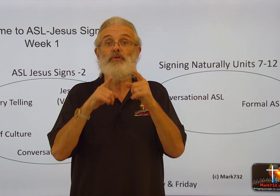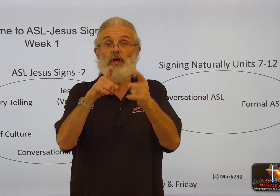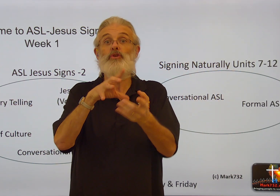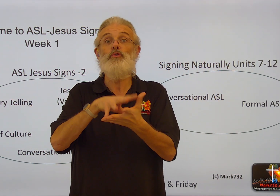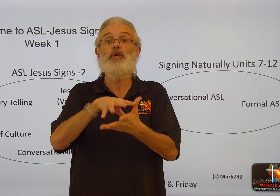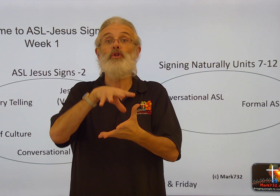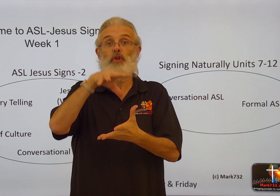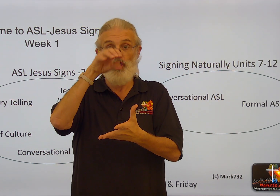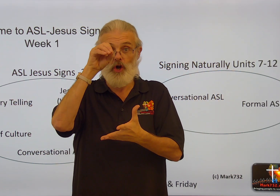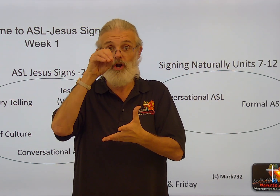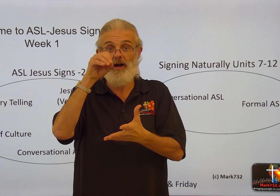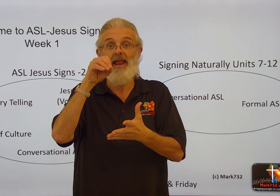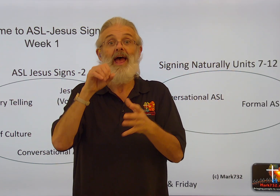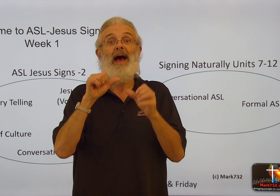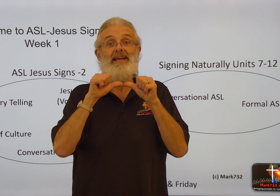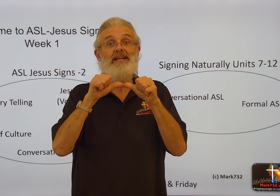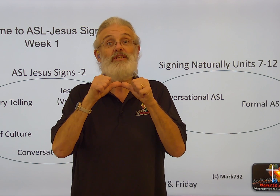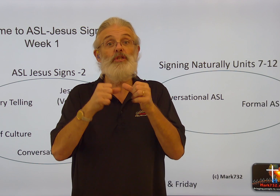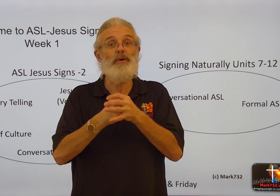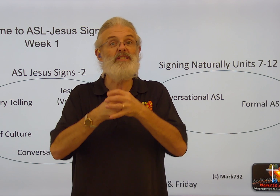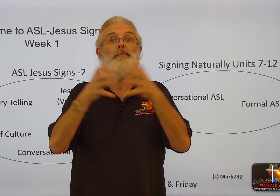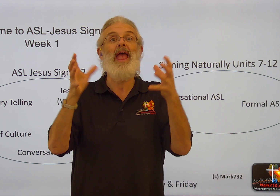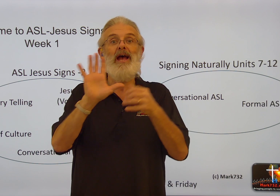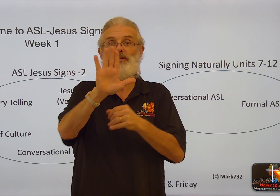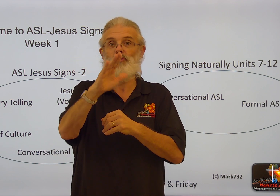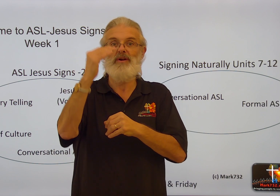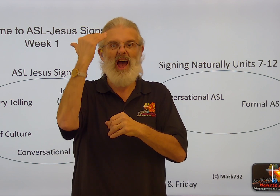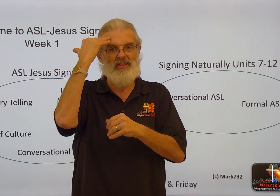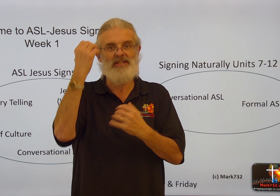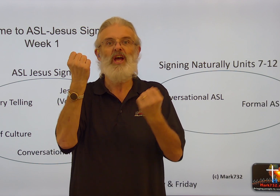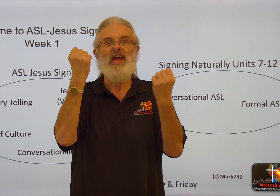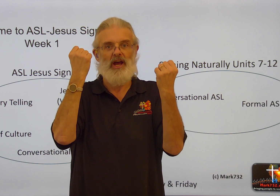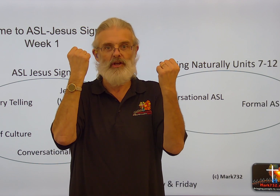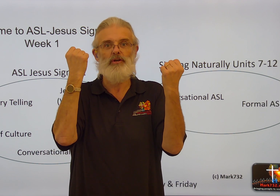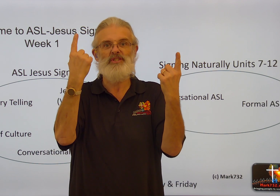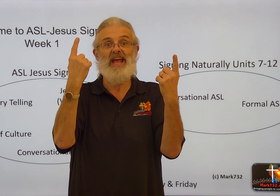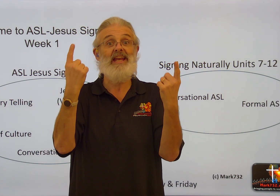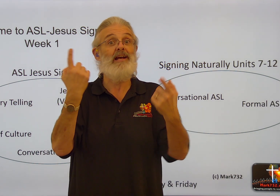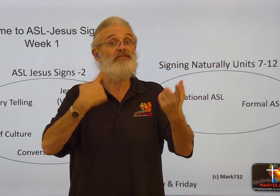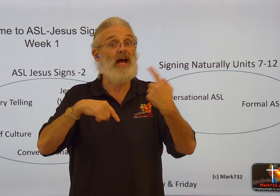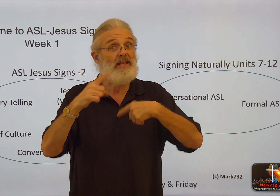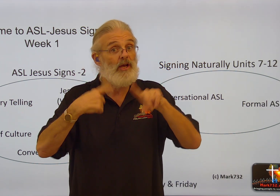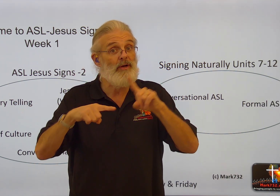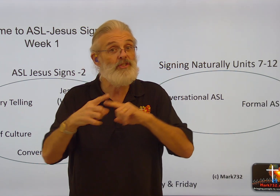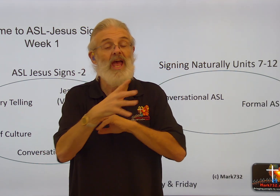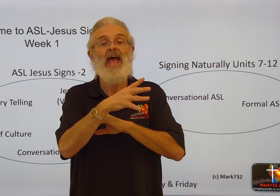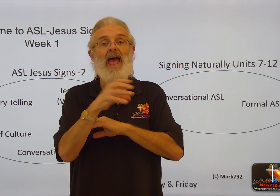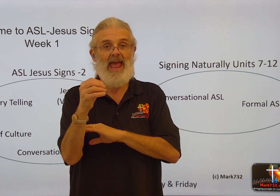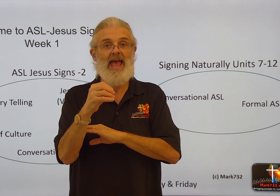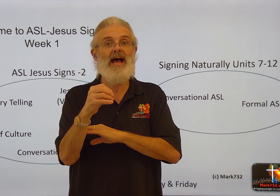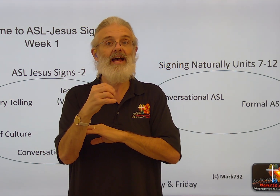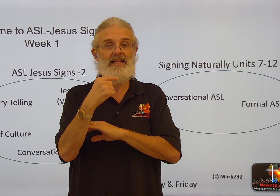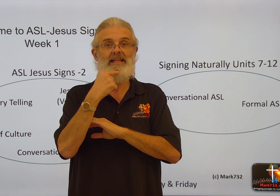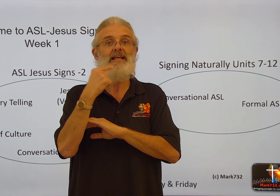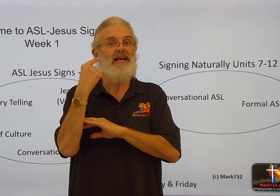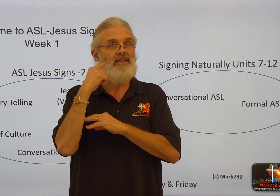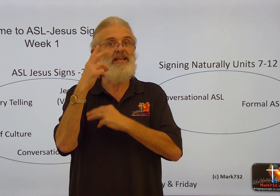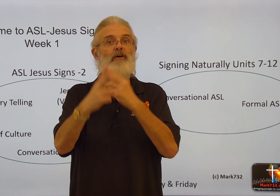that you can learn and continue to expand your knowledge and understanding of sign language and the deaf